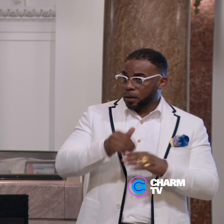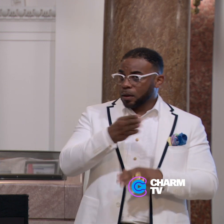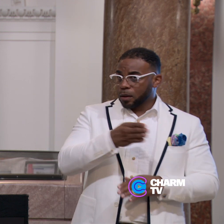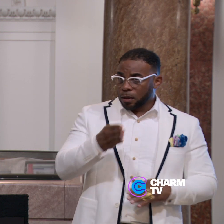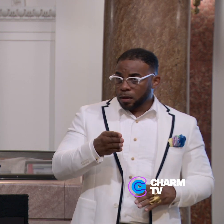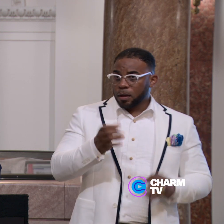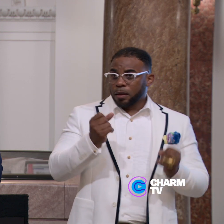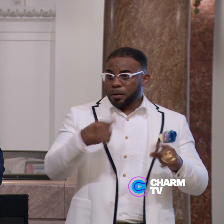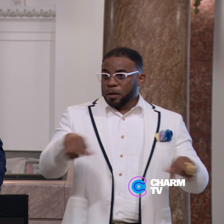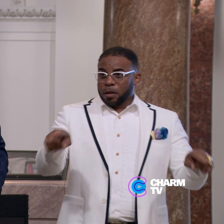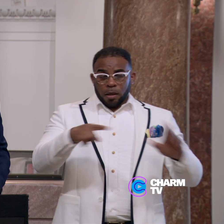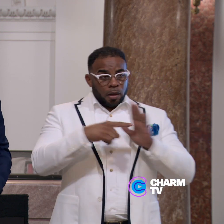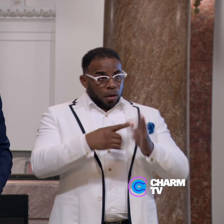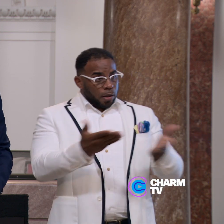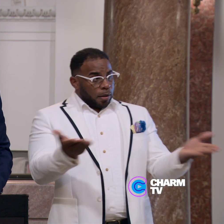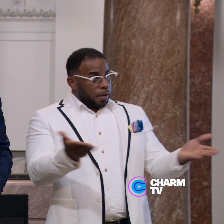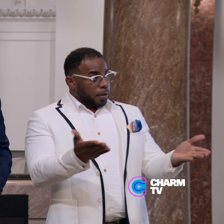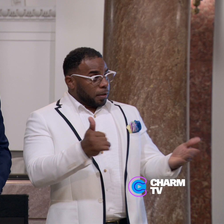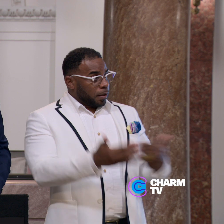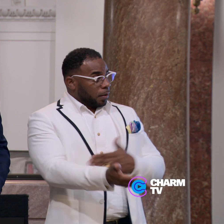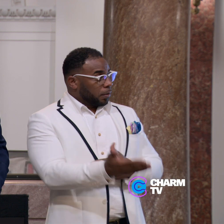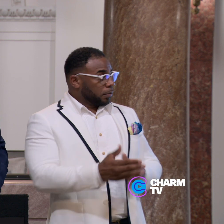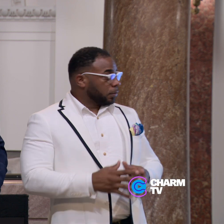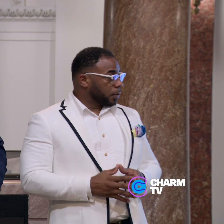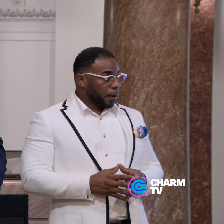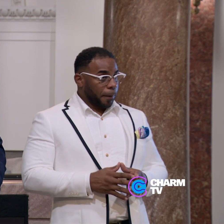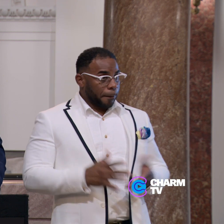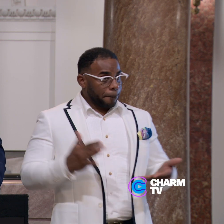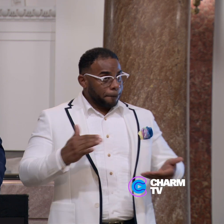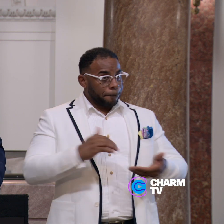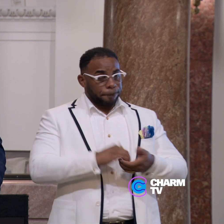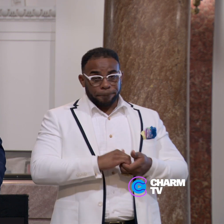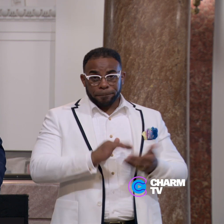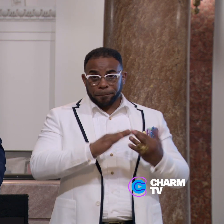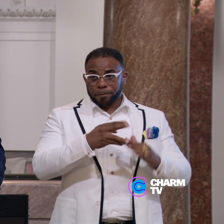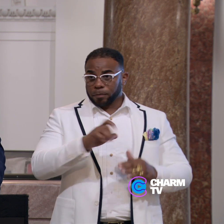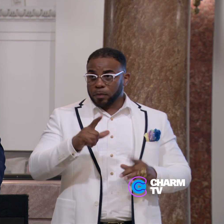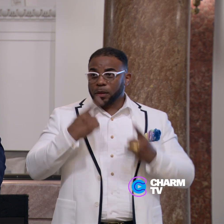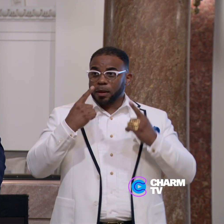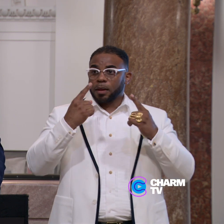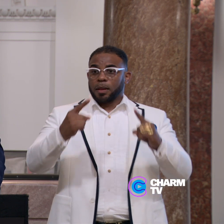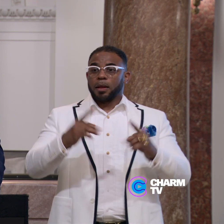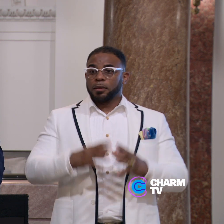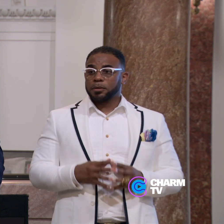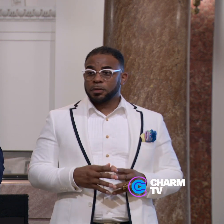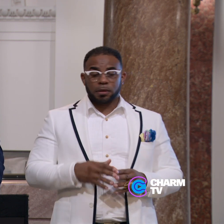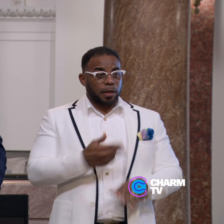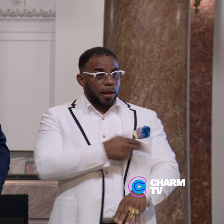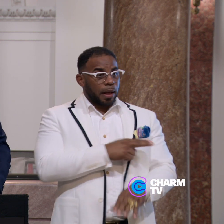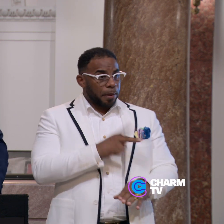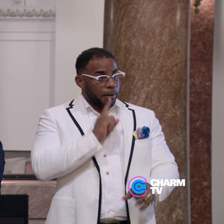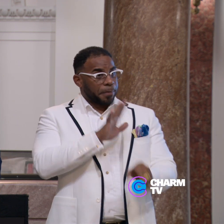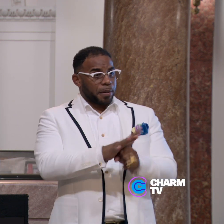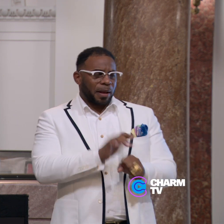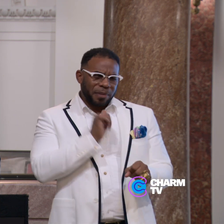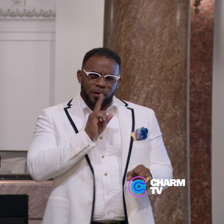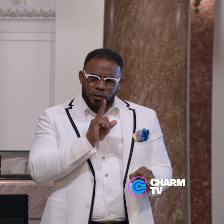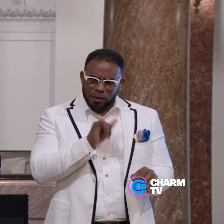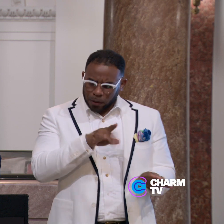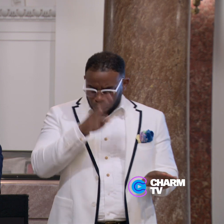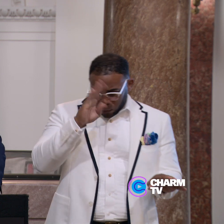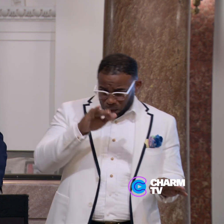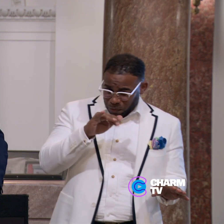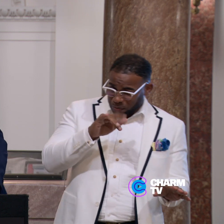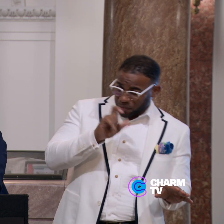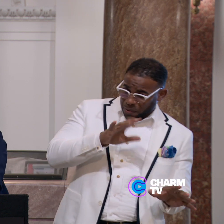Baltimore, many of them represented here this morning gathered at City Hall to announce a hospital commitment. I'm not sure that you